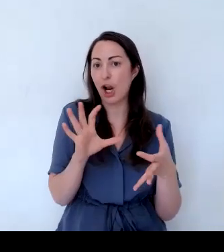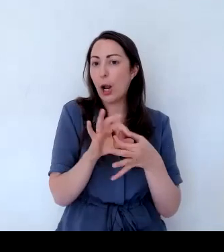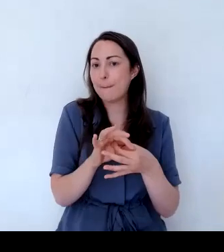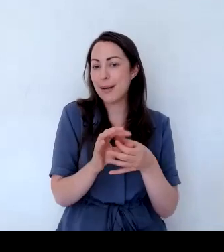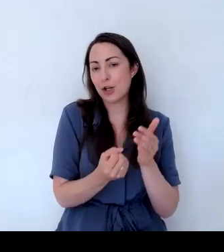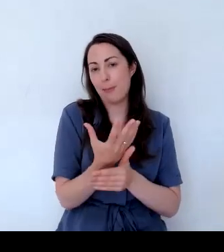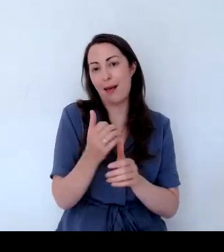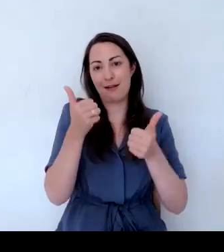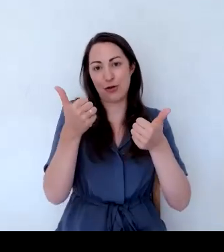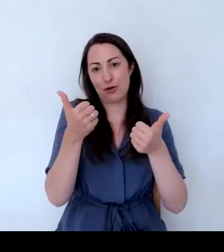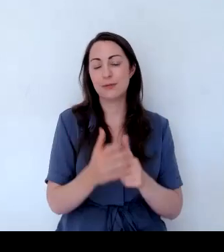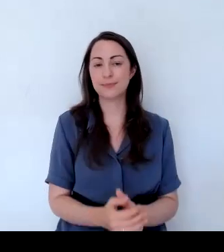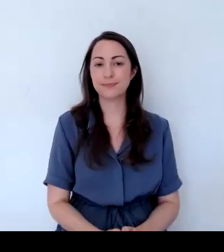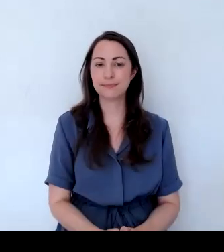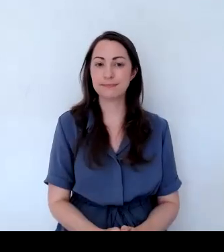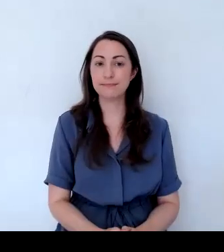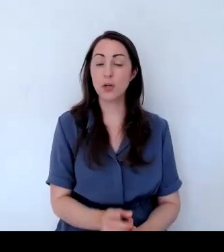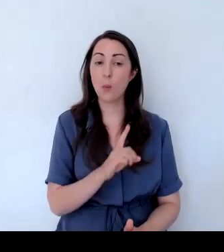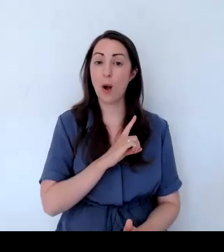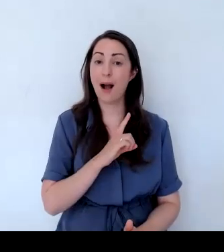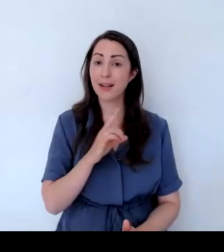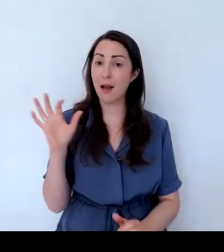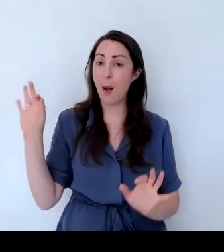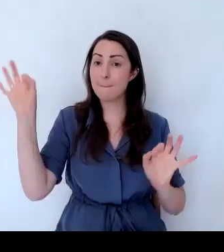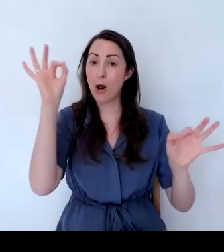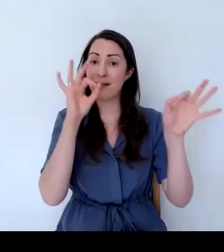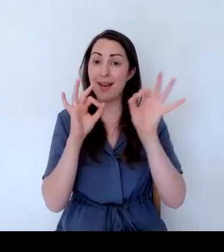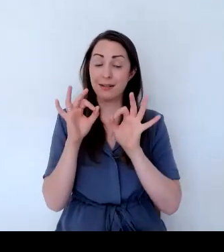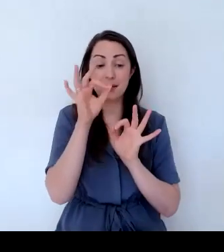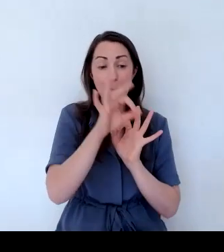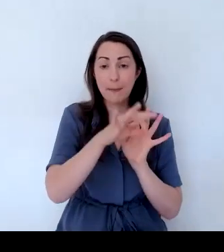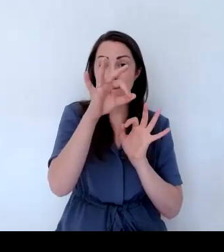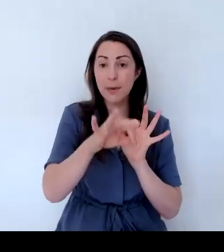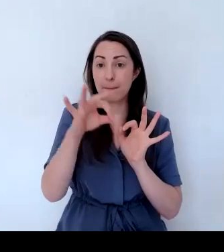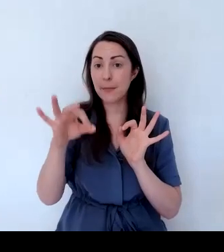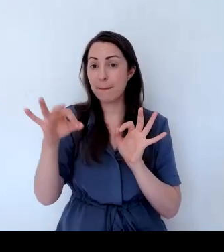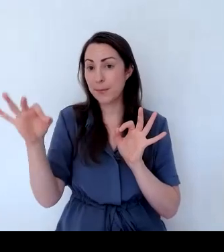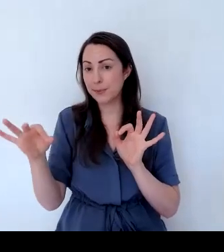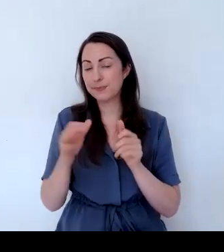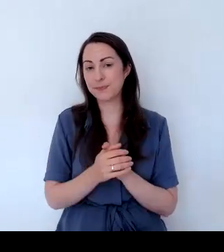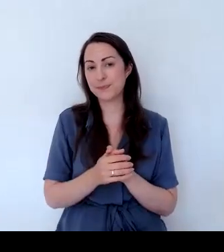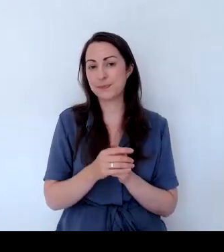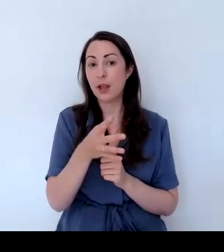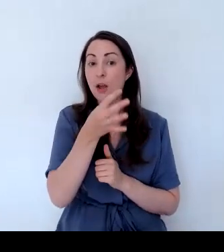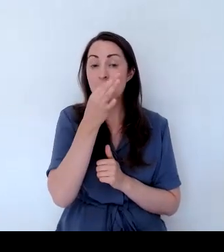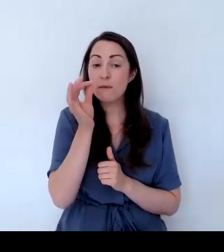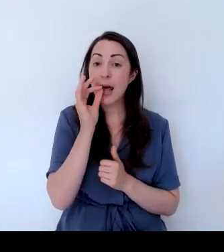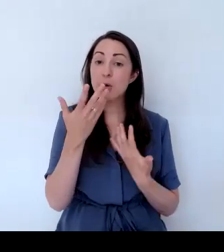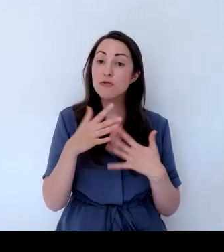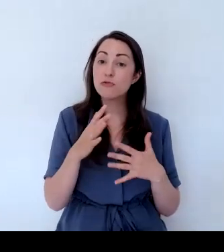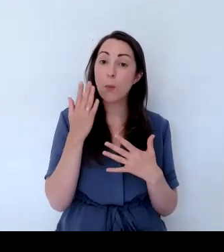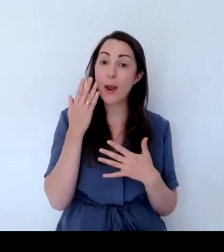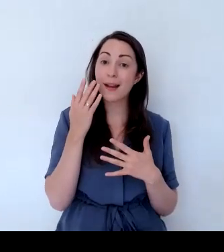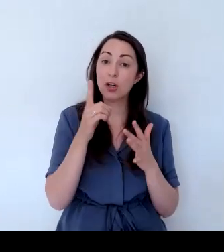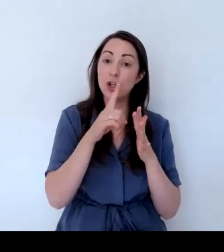And that produces flowers all the way from June into September and October. They start producing flowers at the